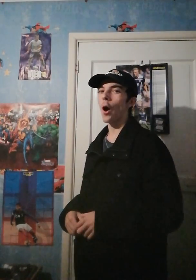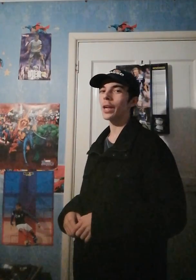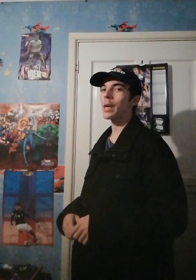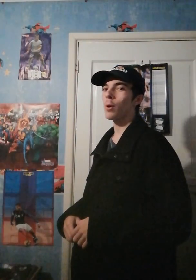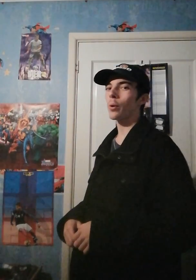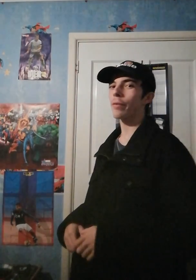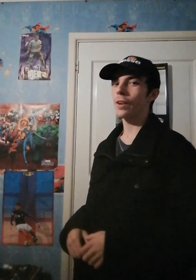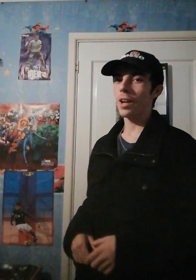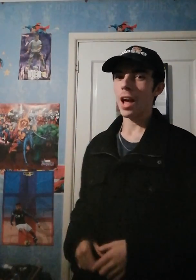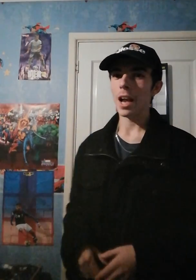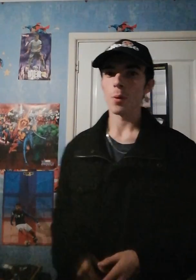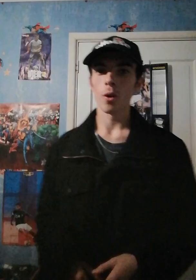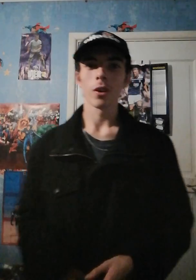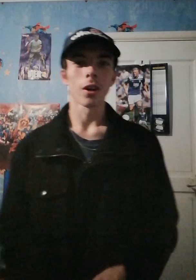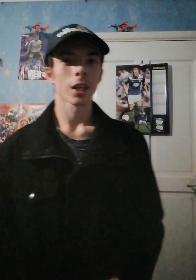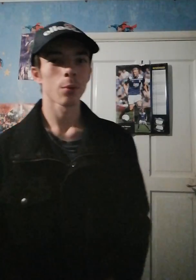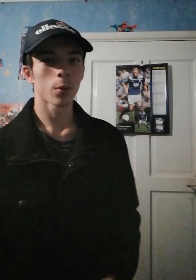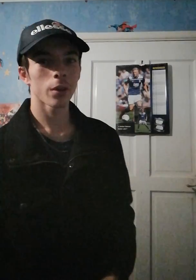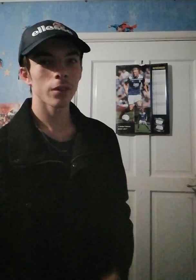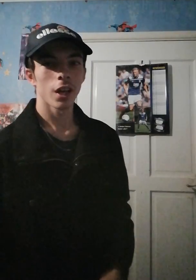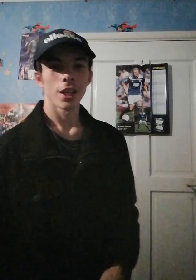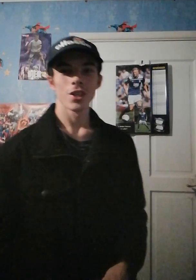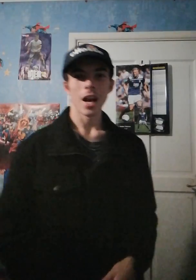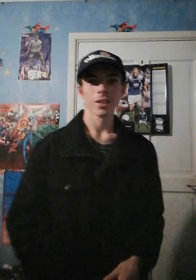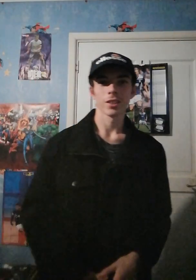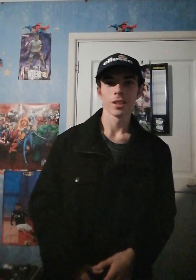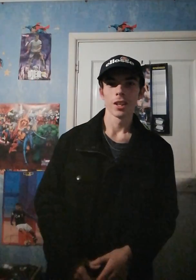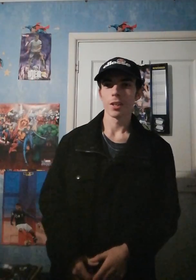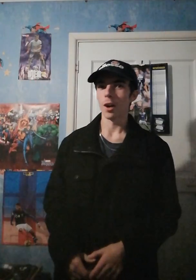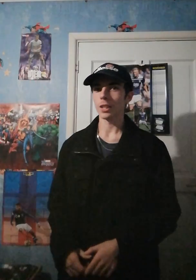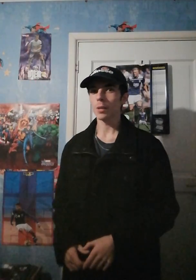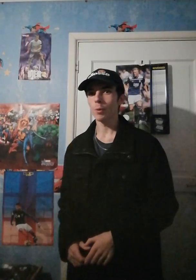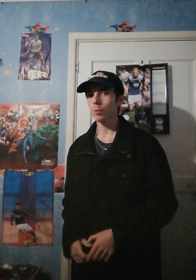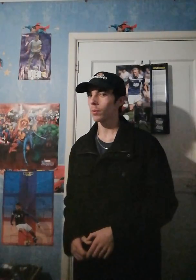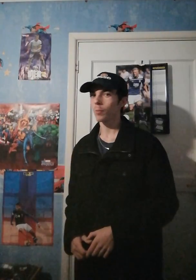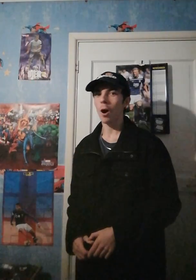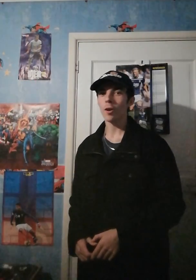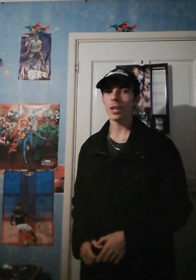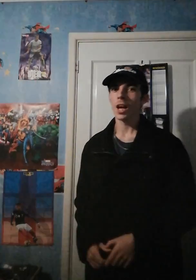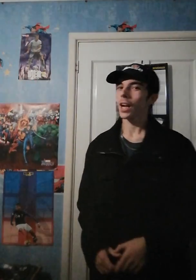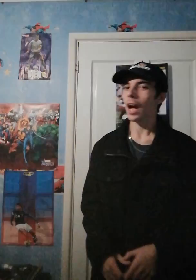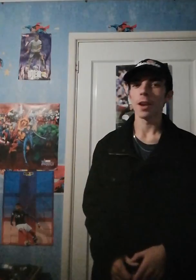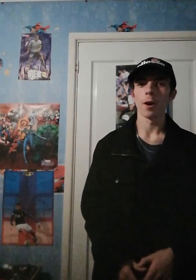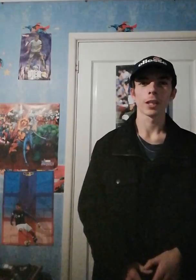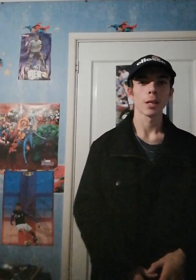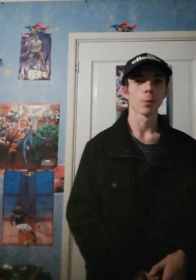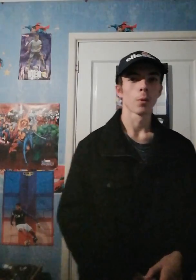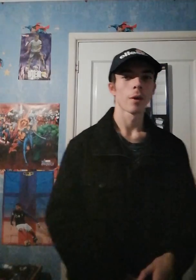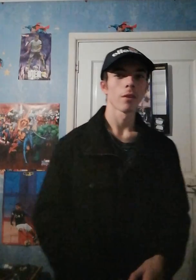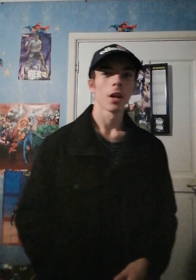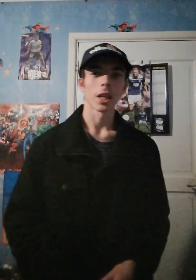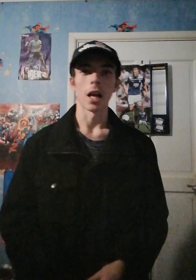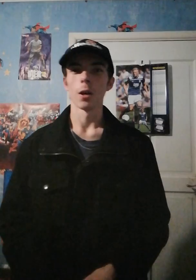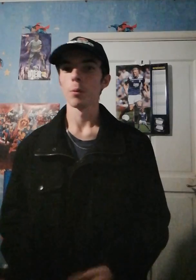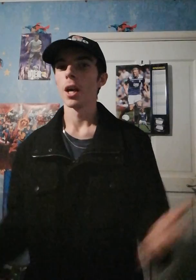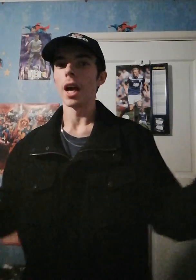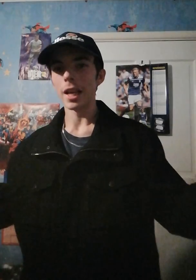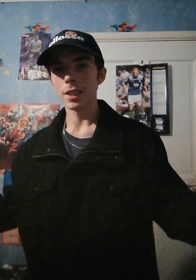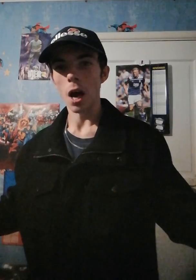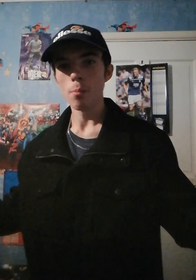can't keep up with anyone, can't keep up with Jackson, can't keep up with Romare, cannot keep up with Gallup. He's too